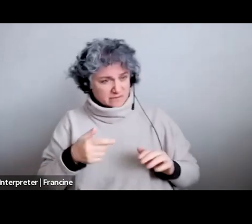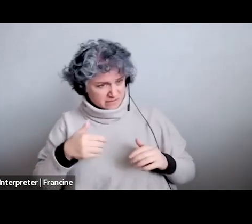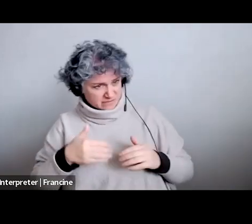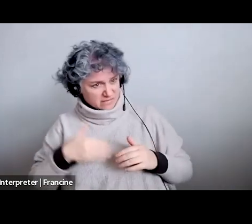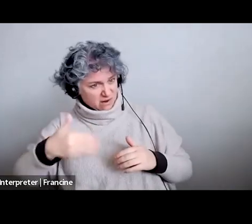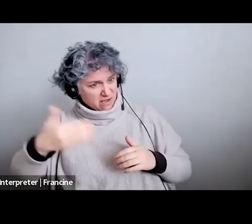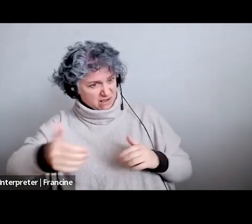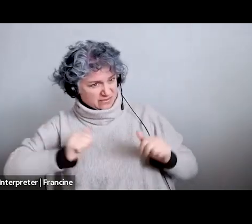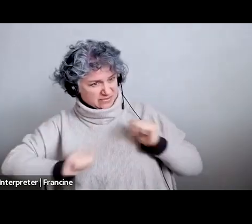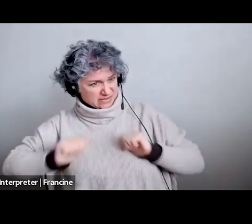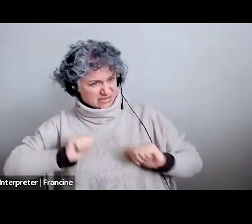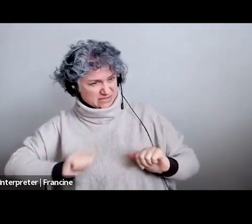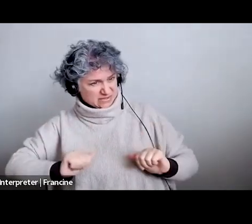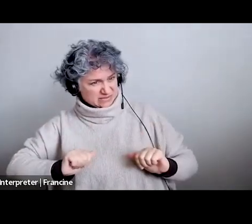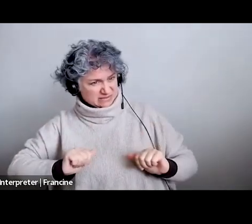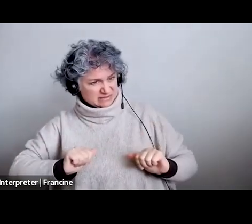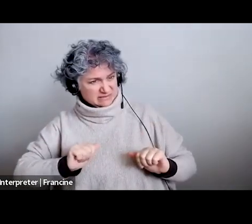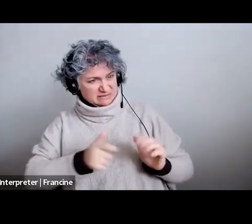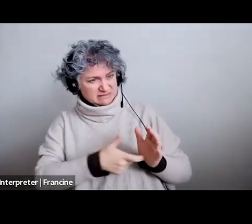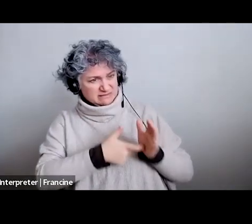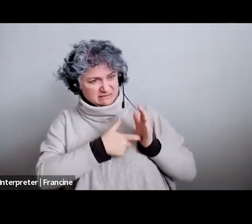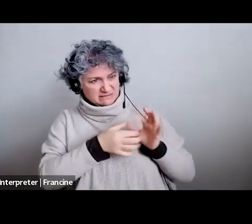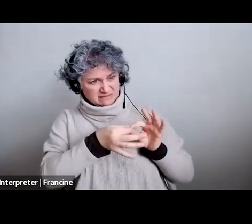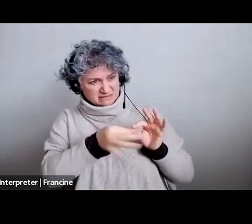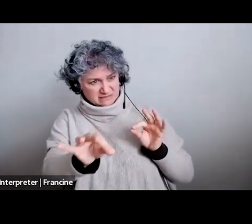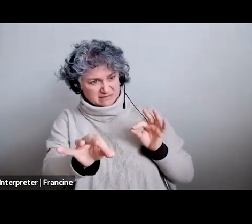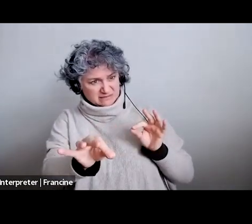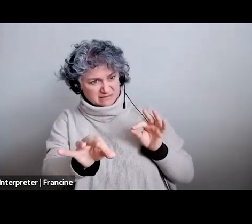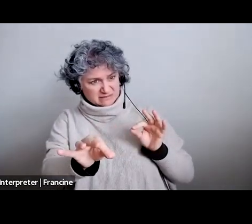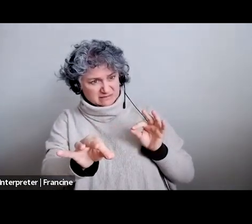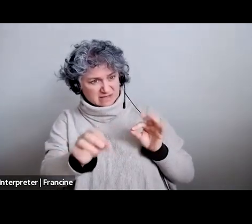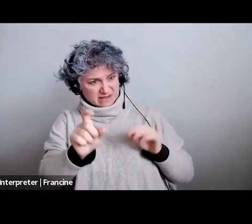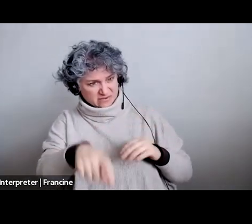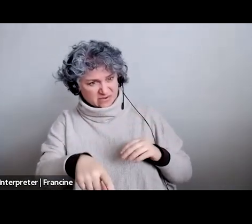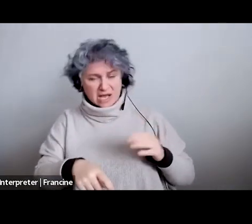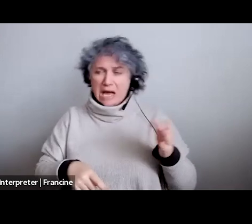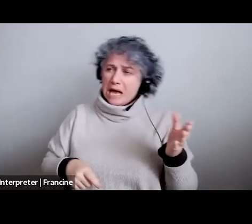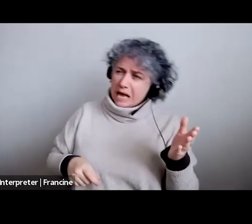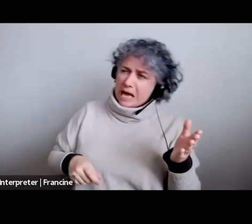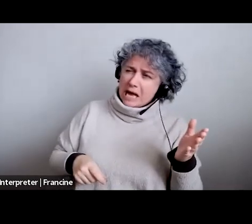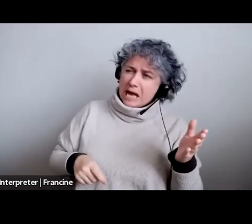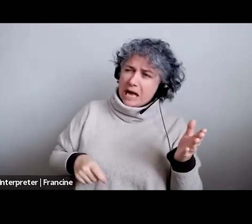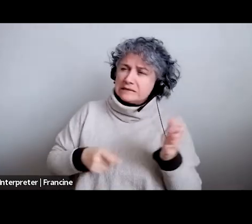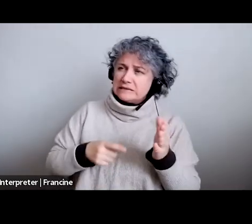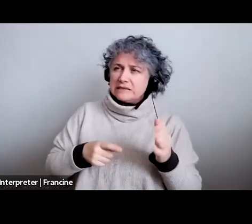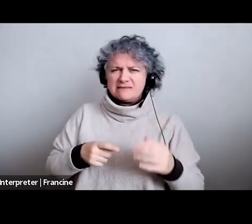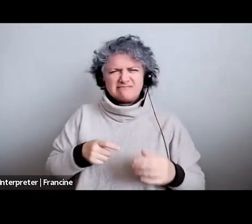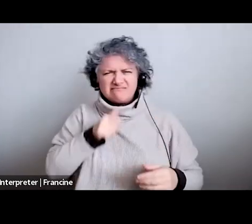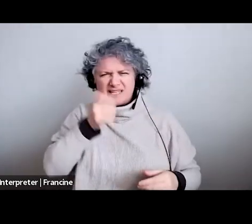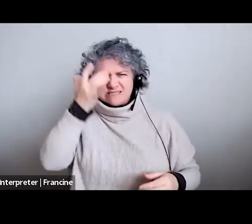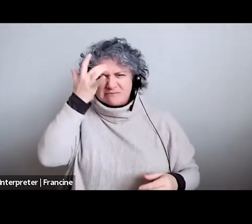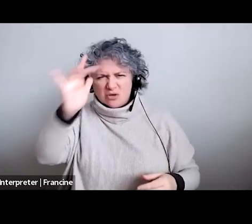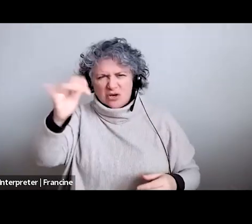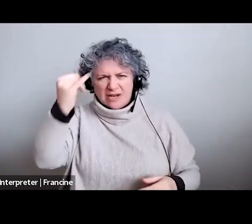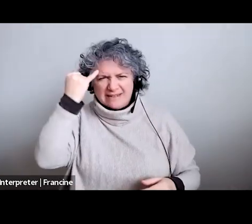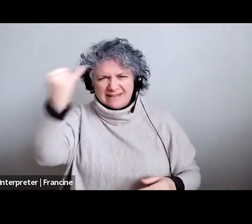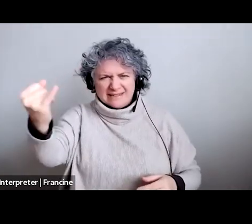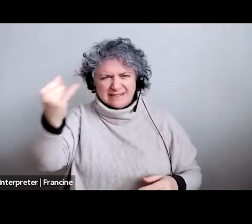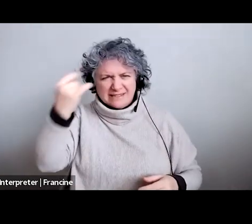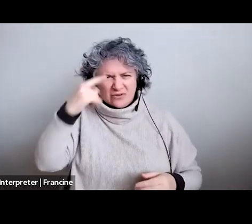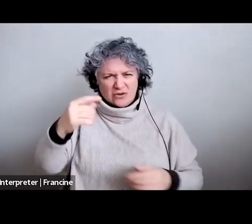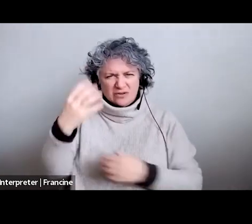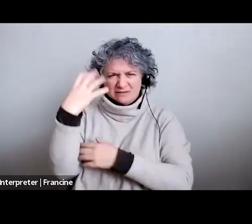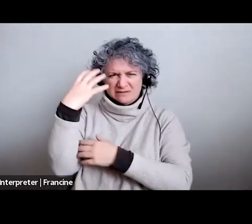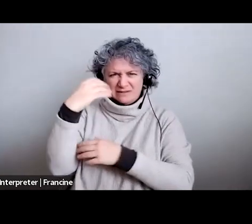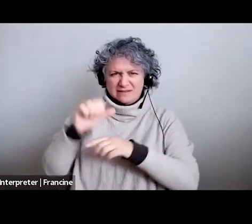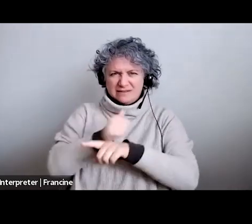in theater you actually get sides where you have to do that i think that those sides are not a smart idea necessarily i would put a